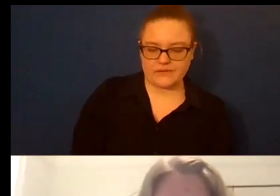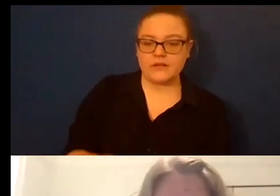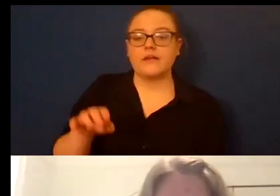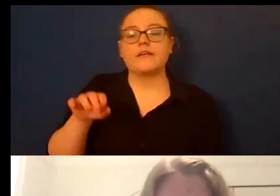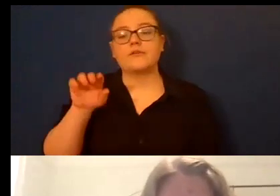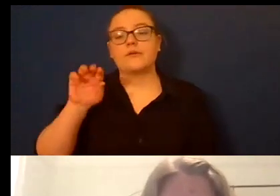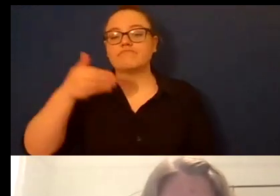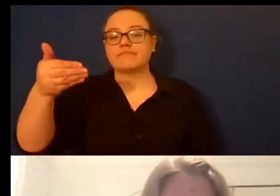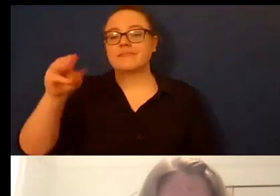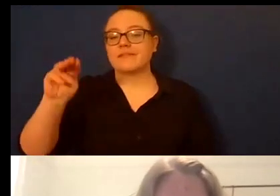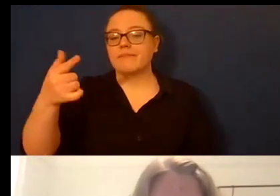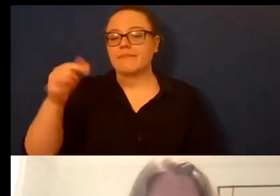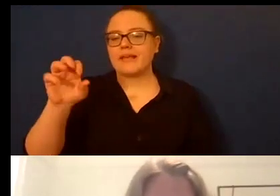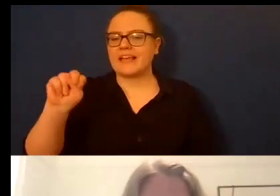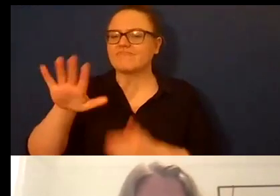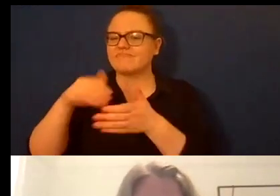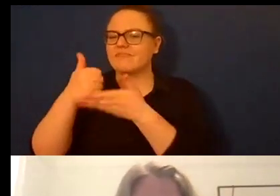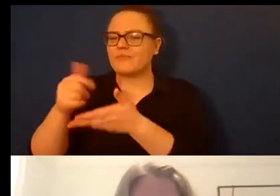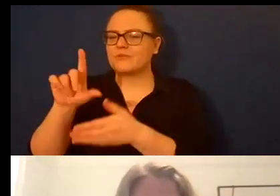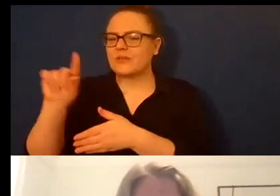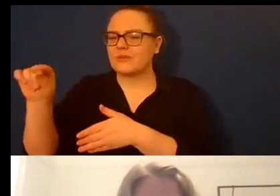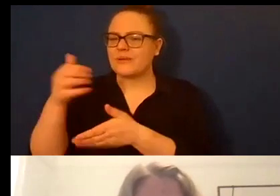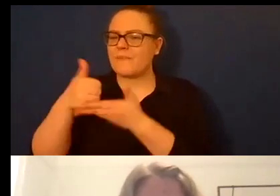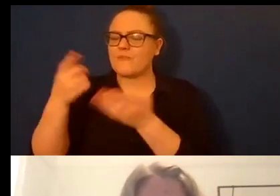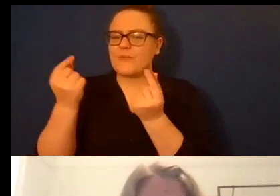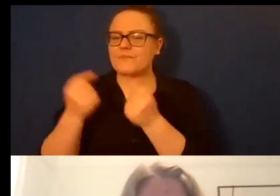uh well this year has been a shit show uh